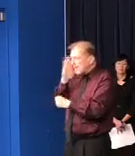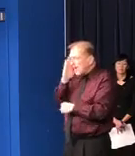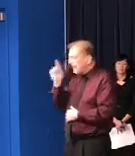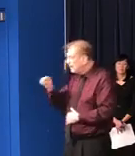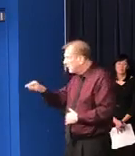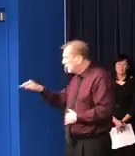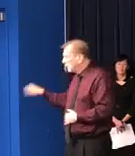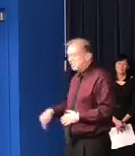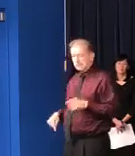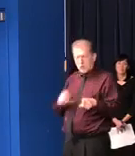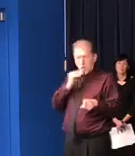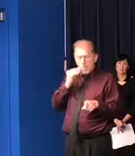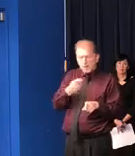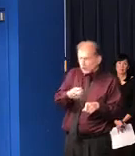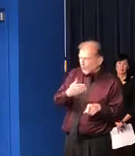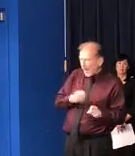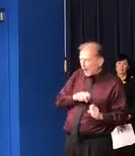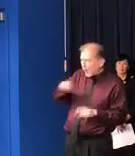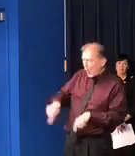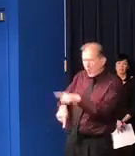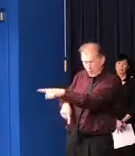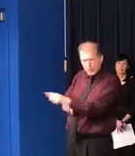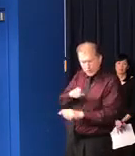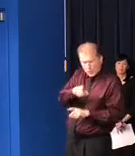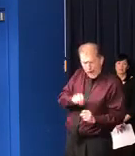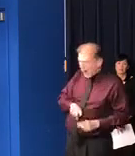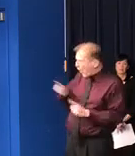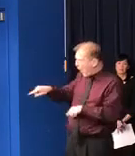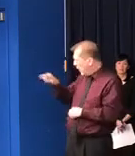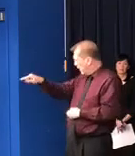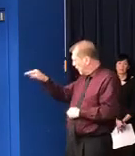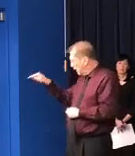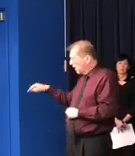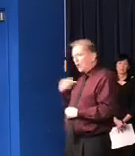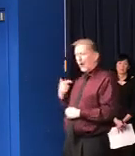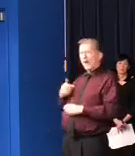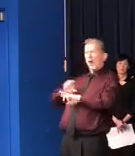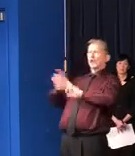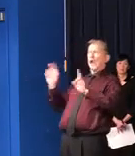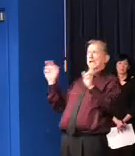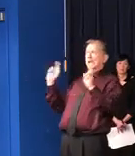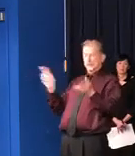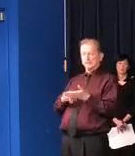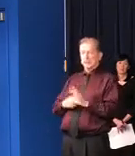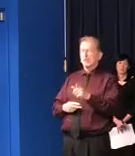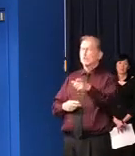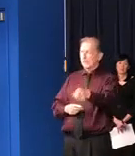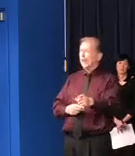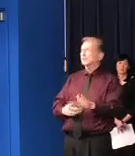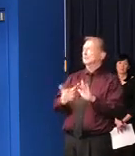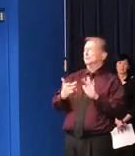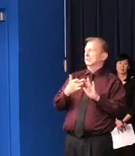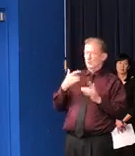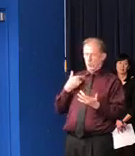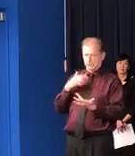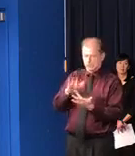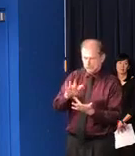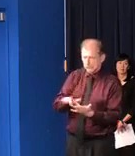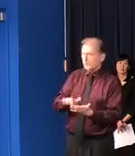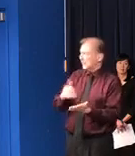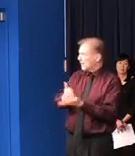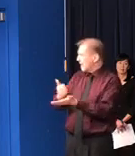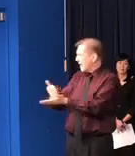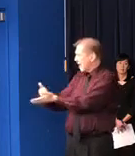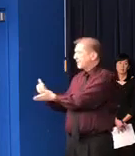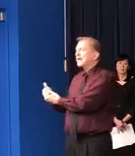especially during this virus. And so we're continuing to do that work. It takes time. You know, if we could have done this